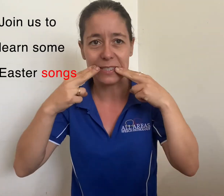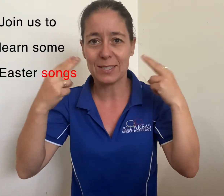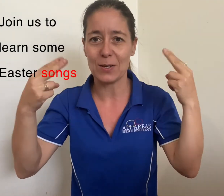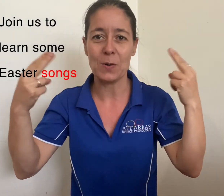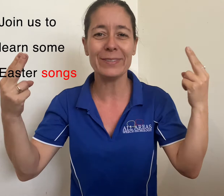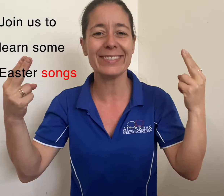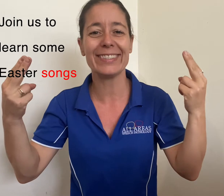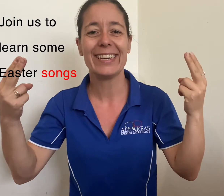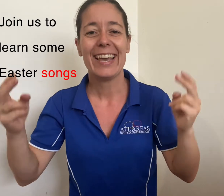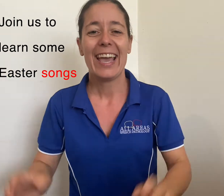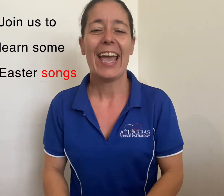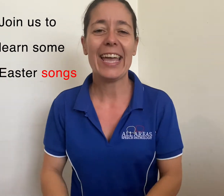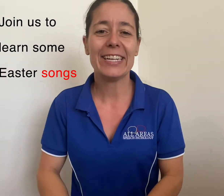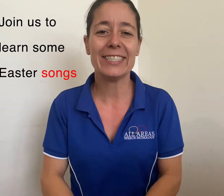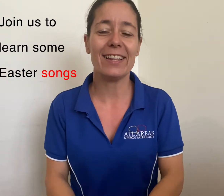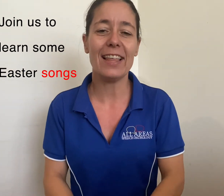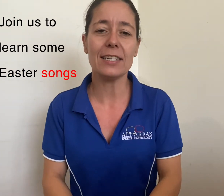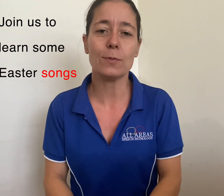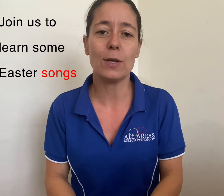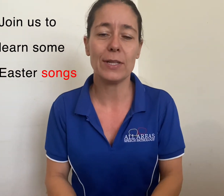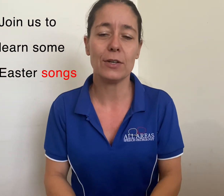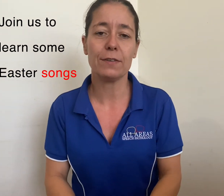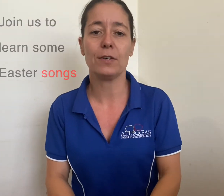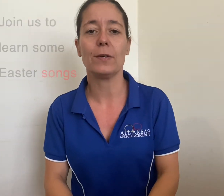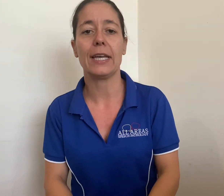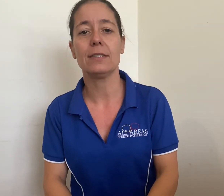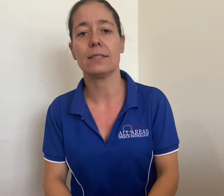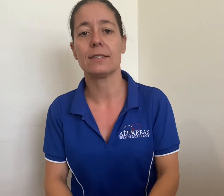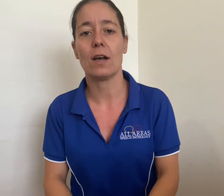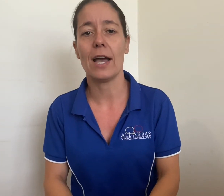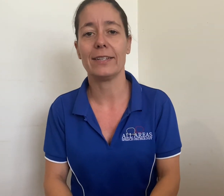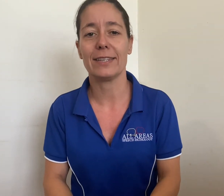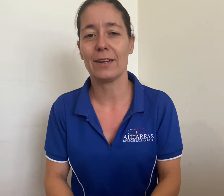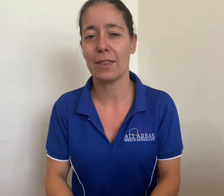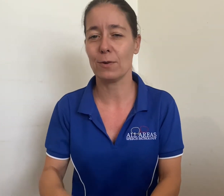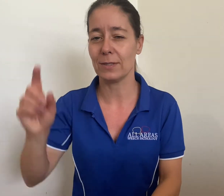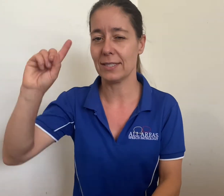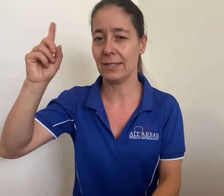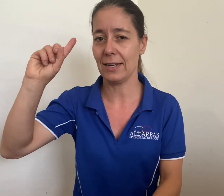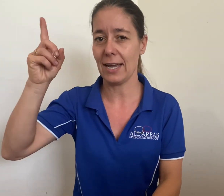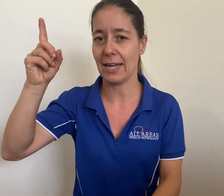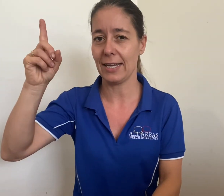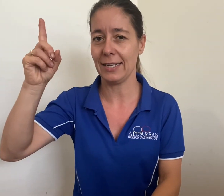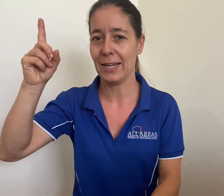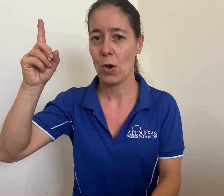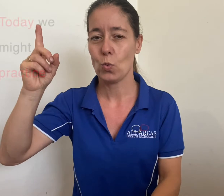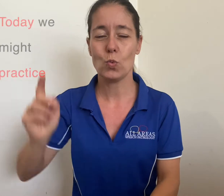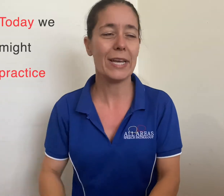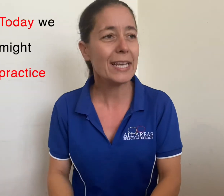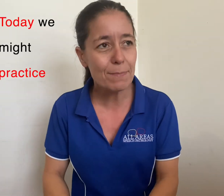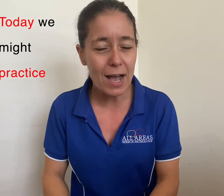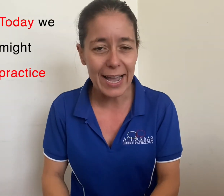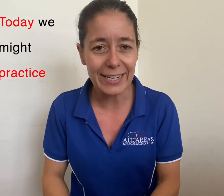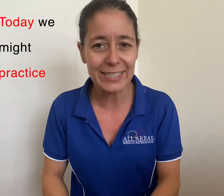songs. And last week we learned a few Easter signs and I thought today we might